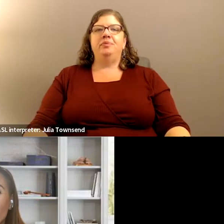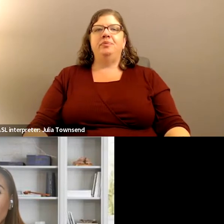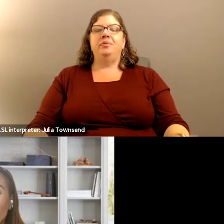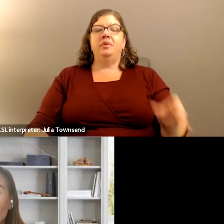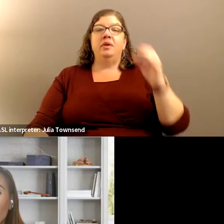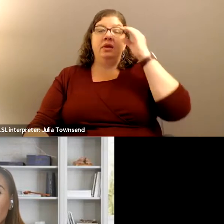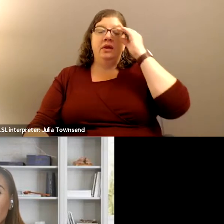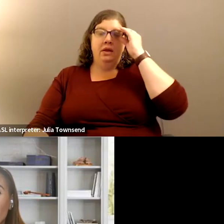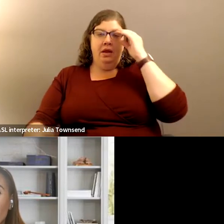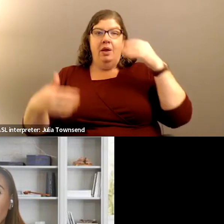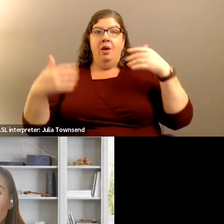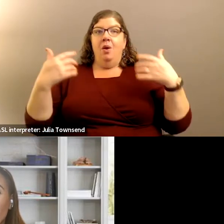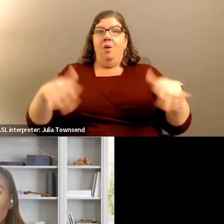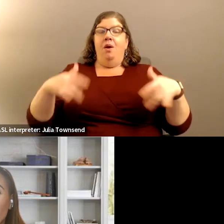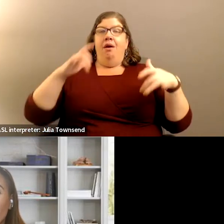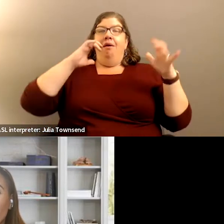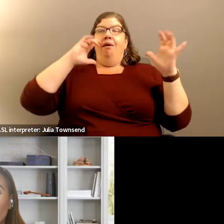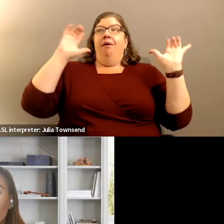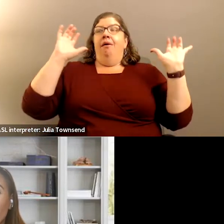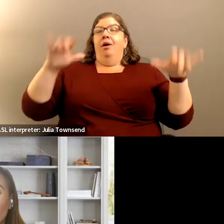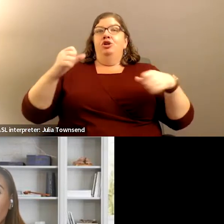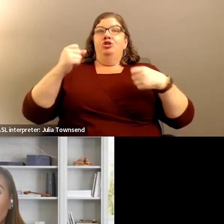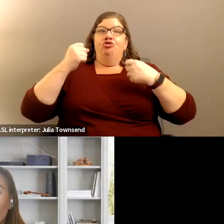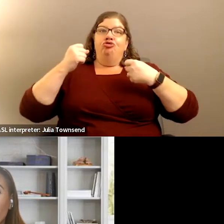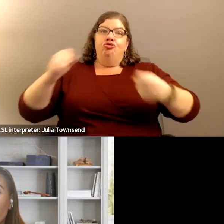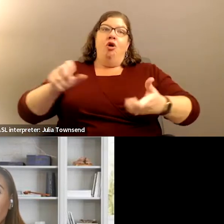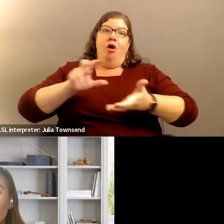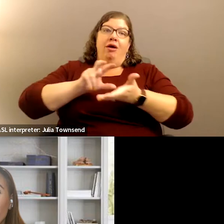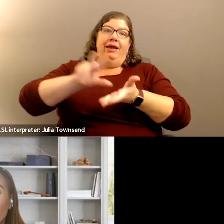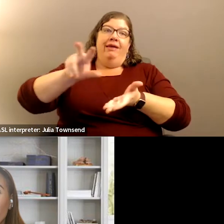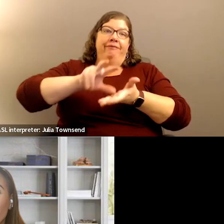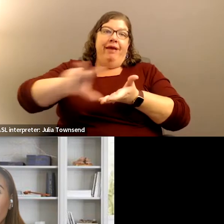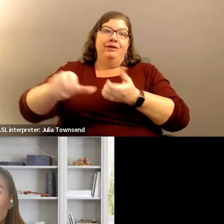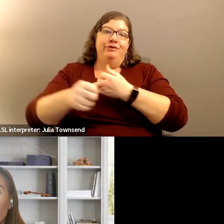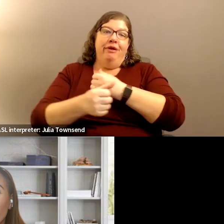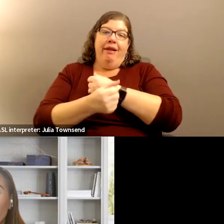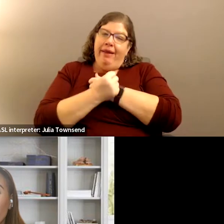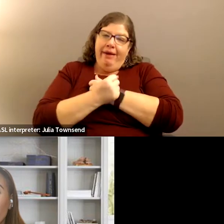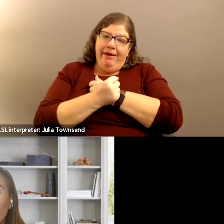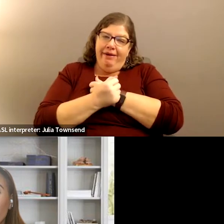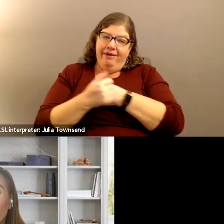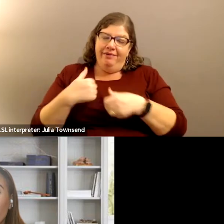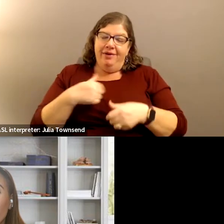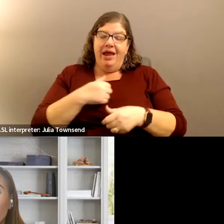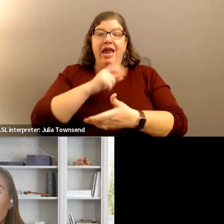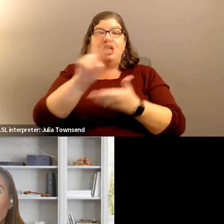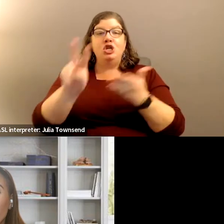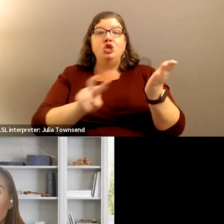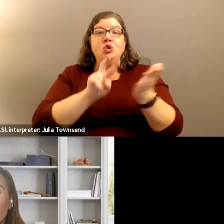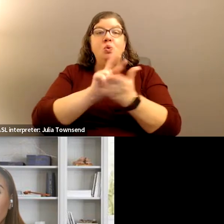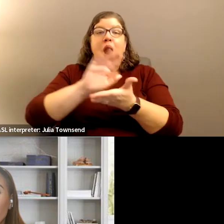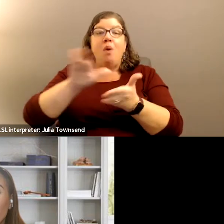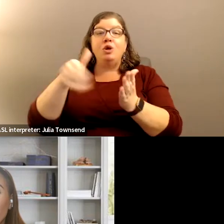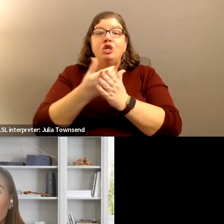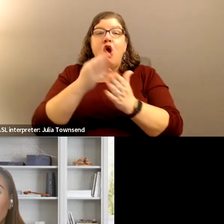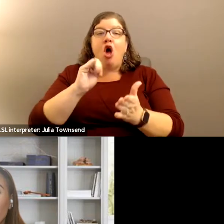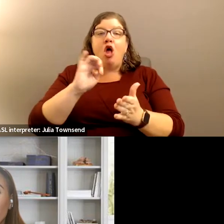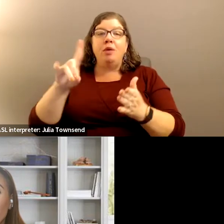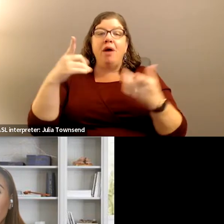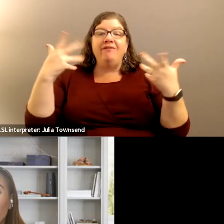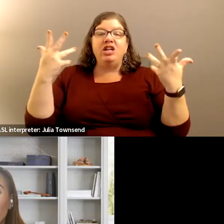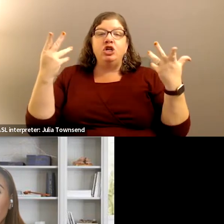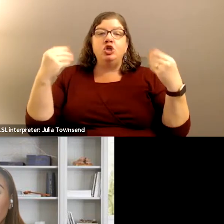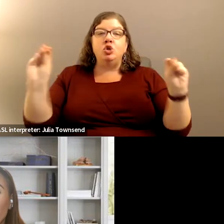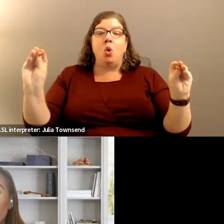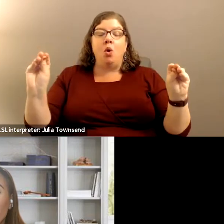So, wow, did we have strong investor love. In two hours, all of the bonds were sold for